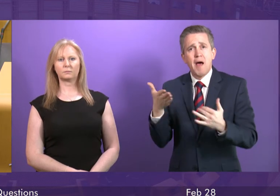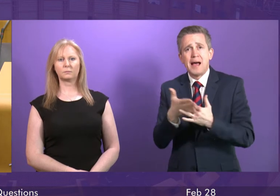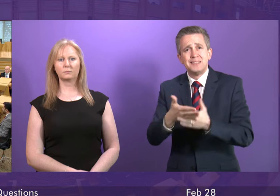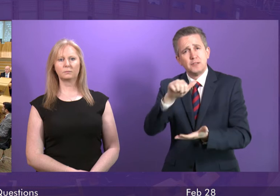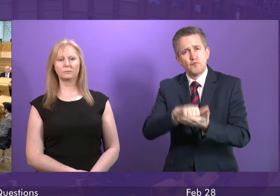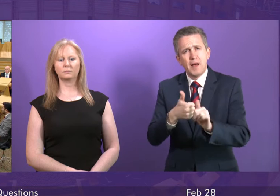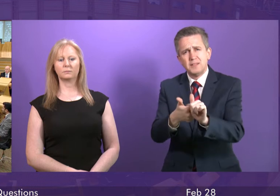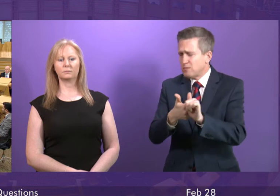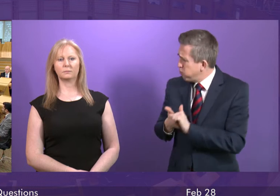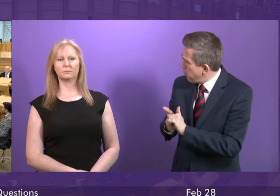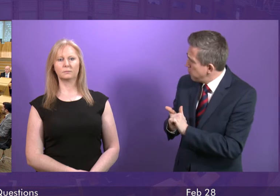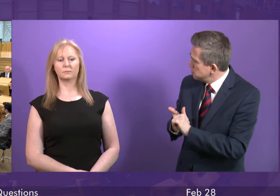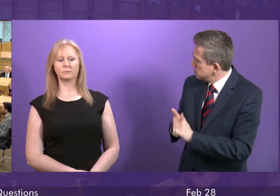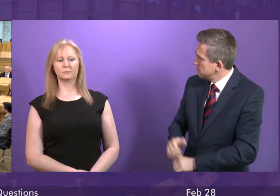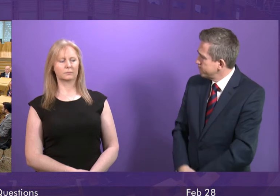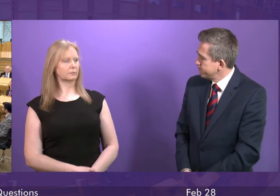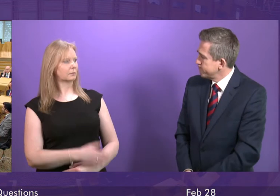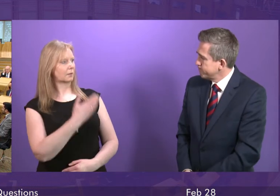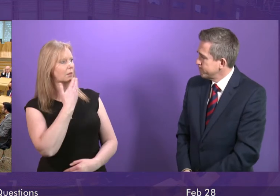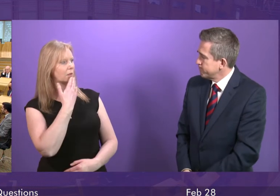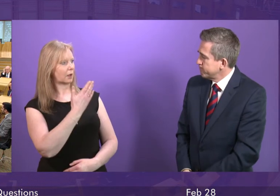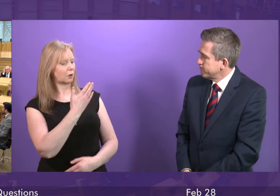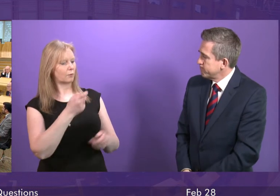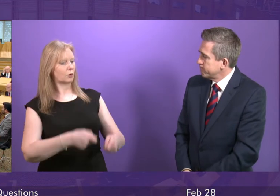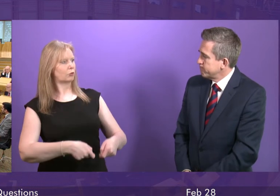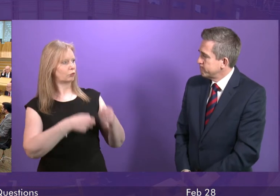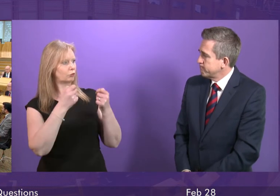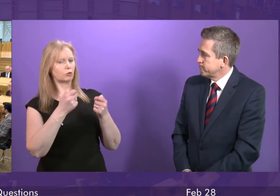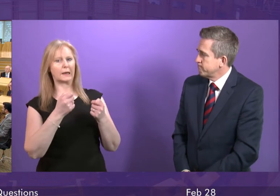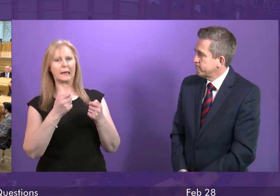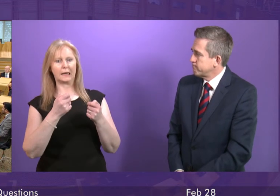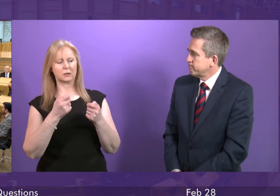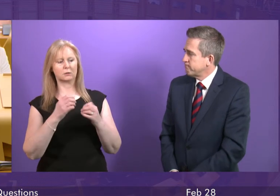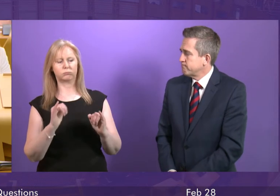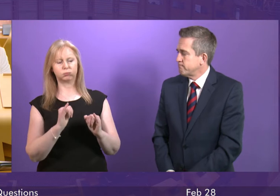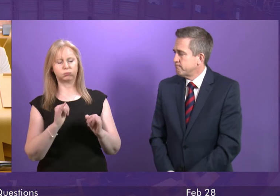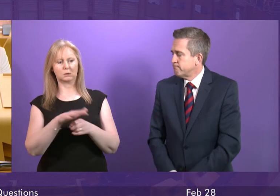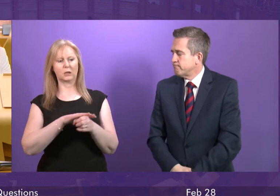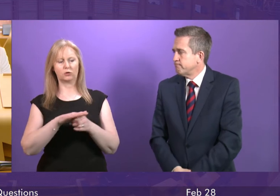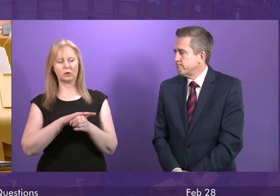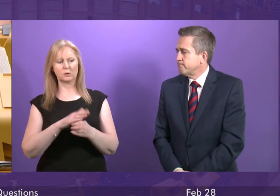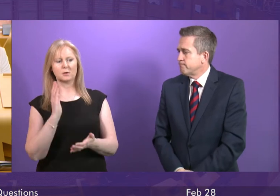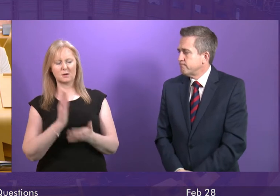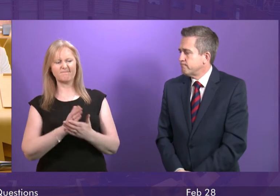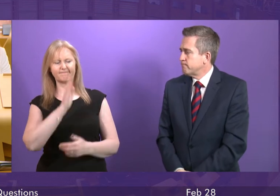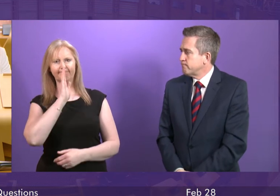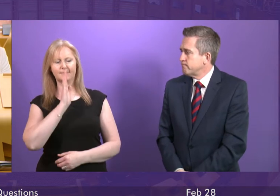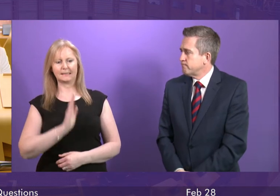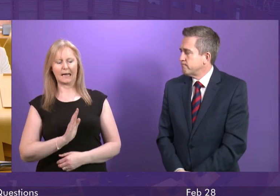First Minister. I thank Clare Adamson for raising this tragic case. It is indeed a sad and tragic situation